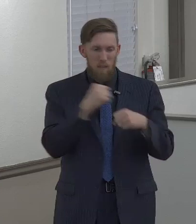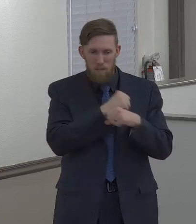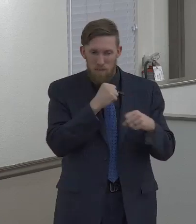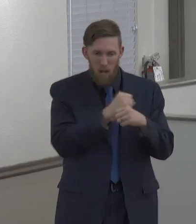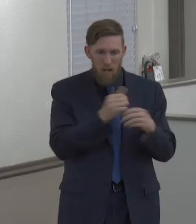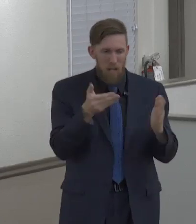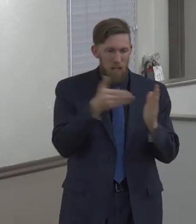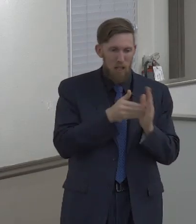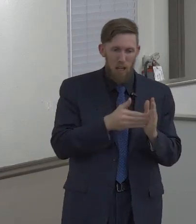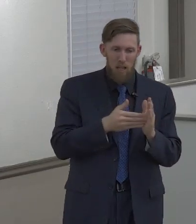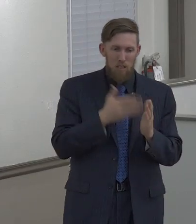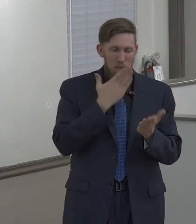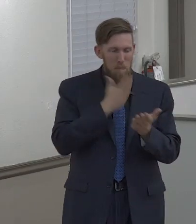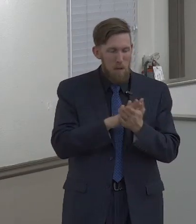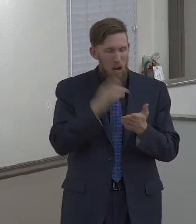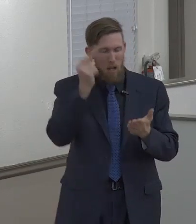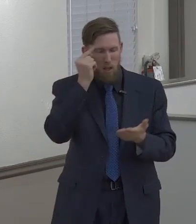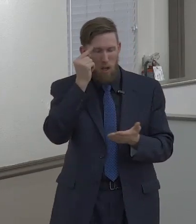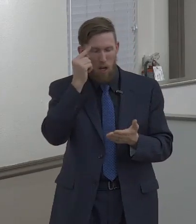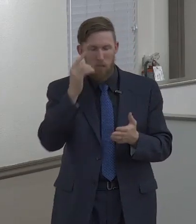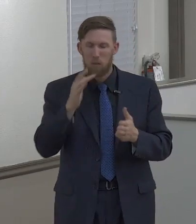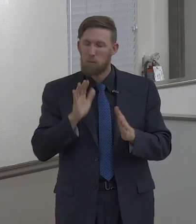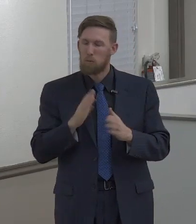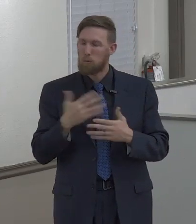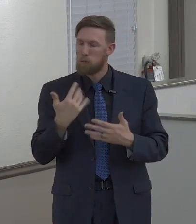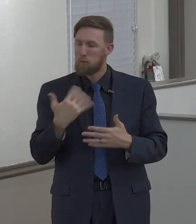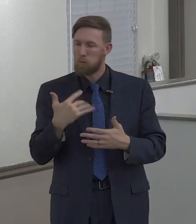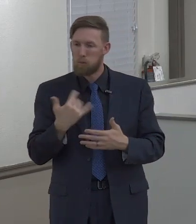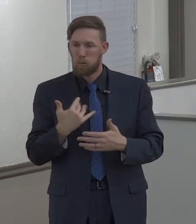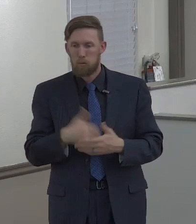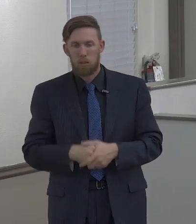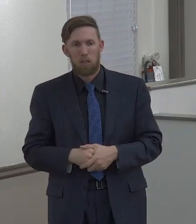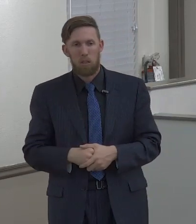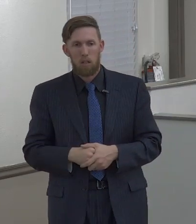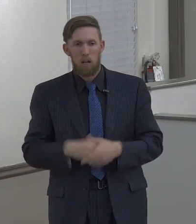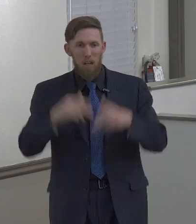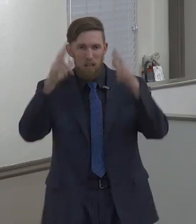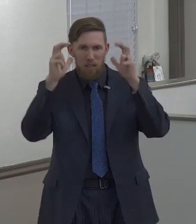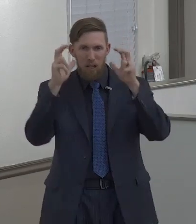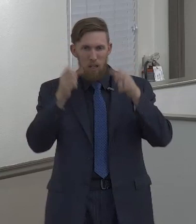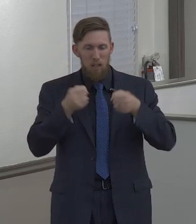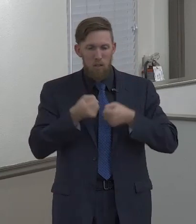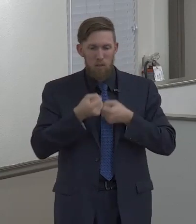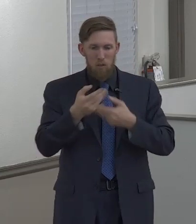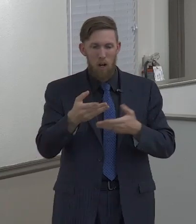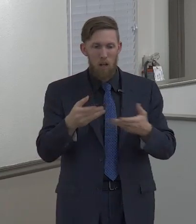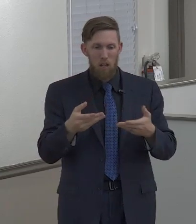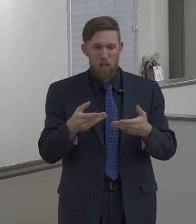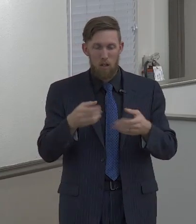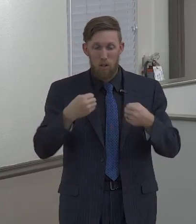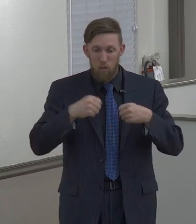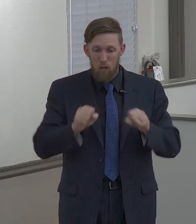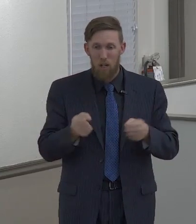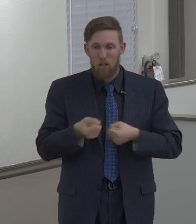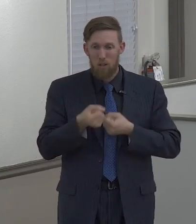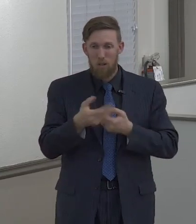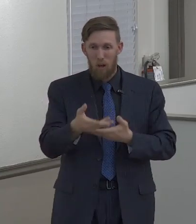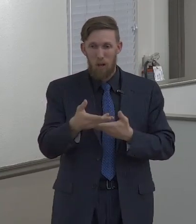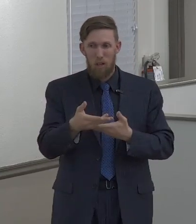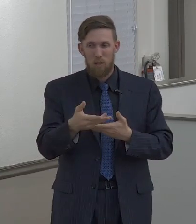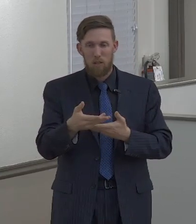you allow the thoughts that the devil tries to put into your life to stay in your life or to stay in your heart and to stay in your mind,